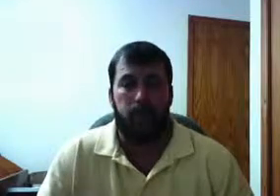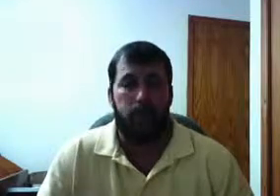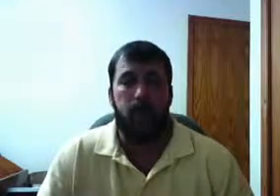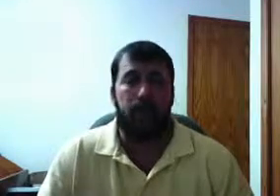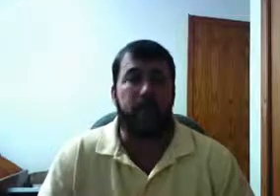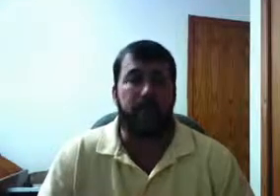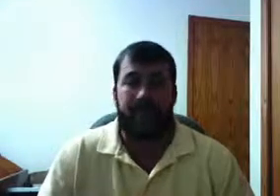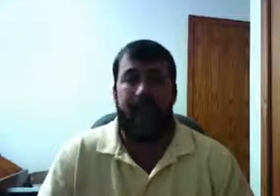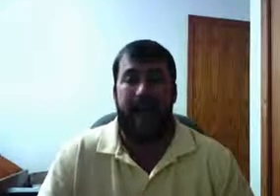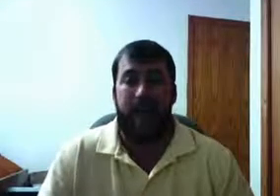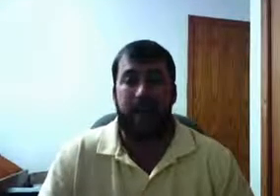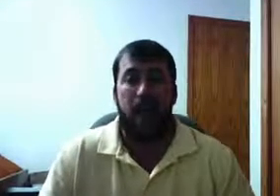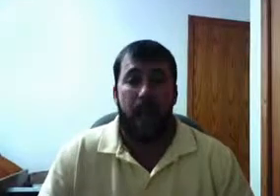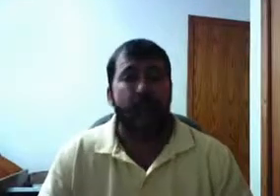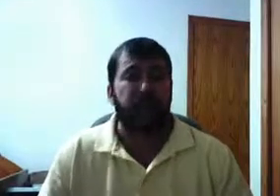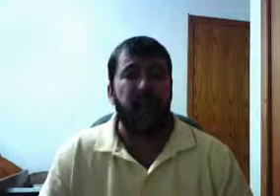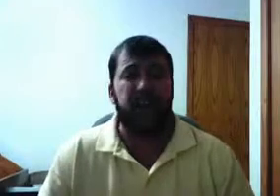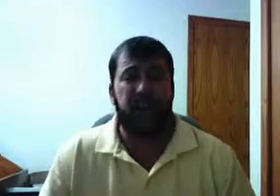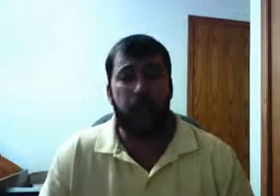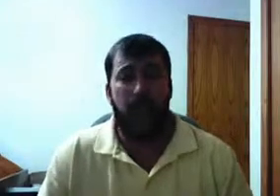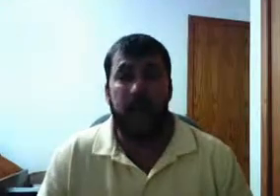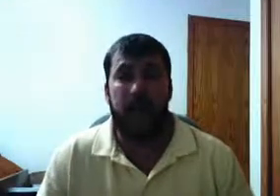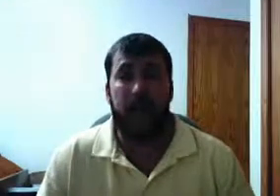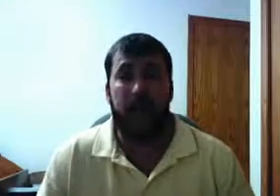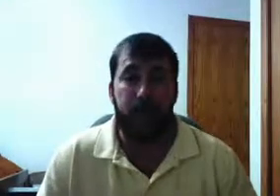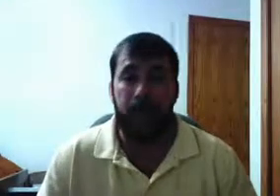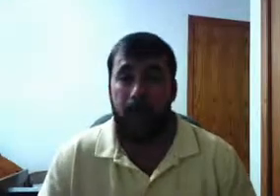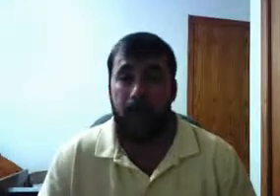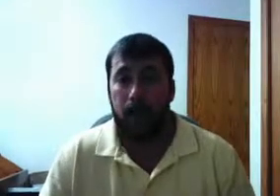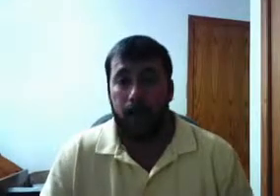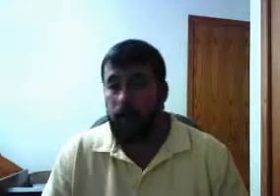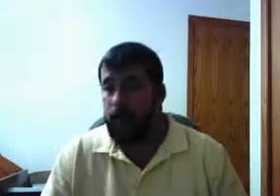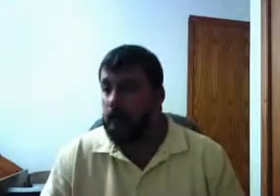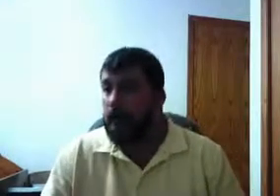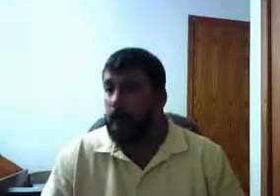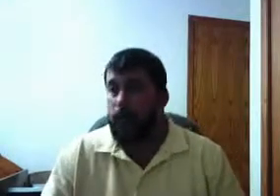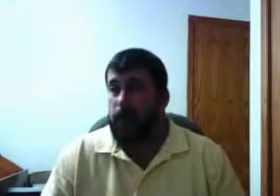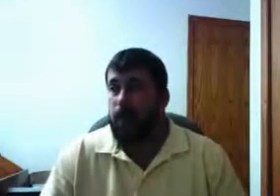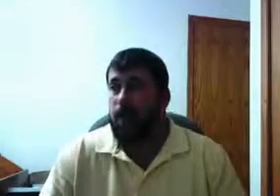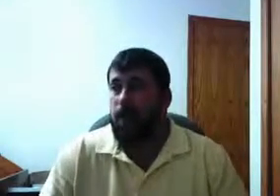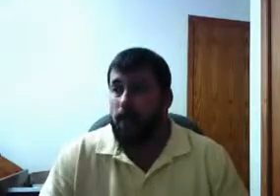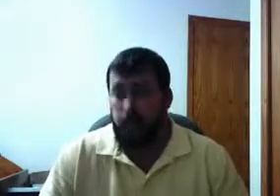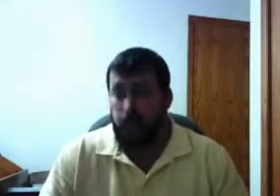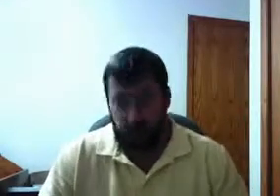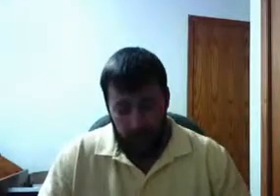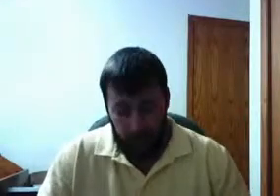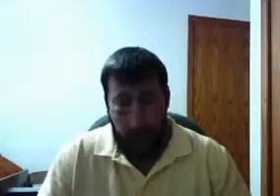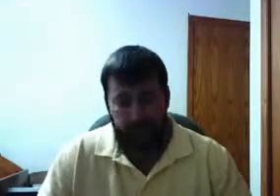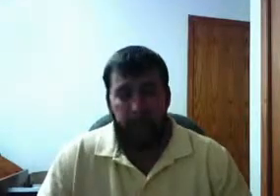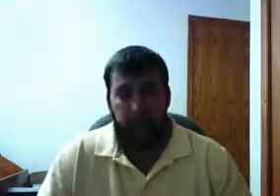going to keep my sight. If hell freezes over, I got it, baby! But, uh, in any event, uh, what I'm saying is this.